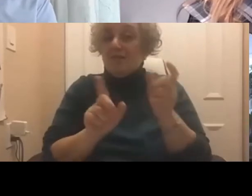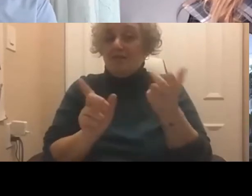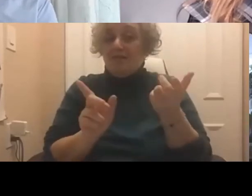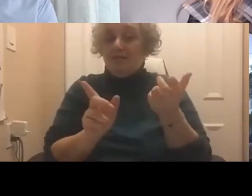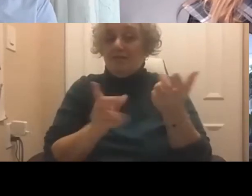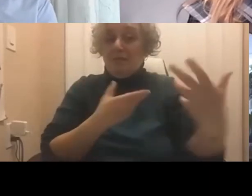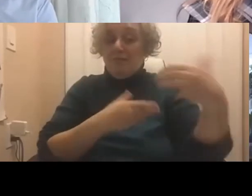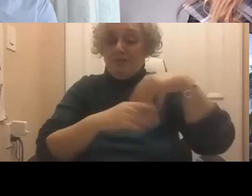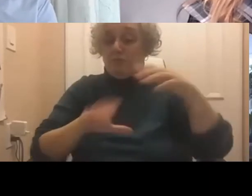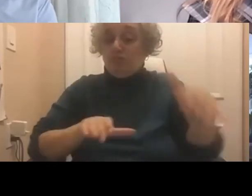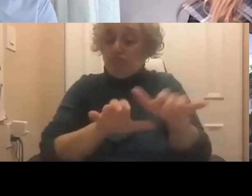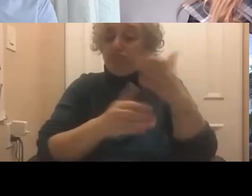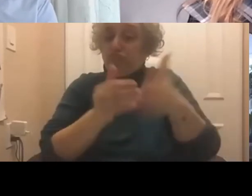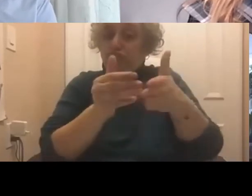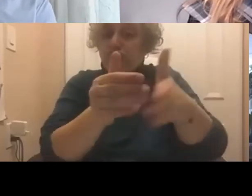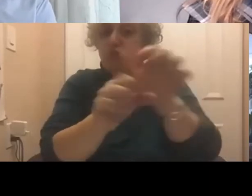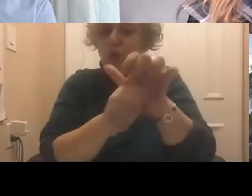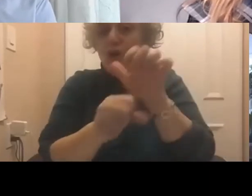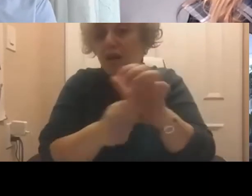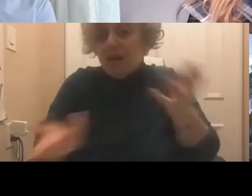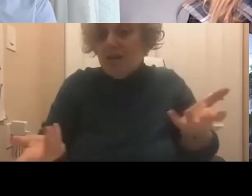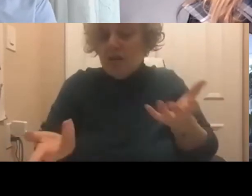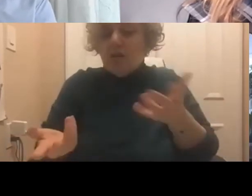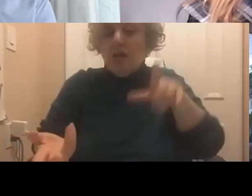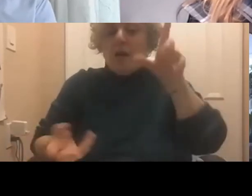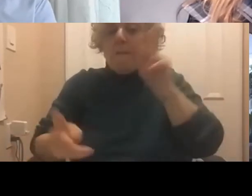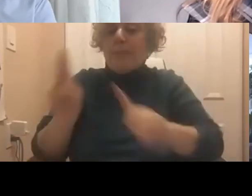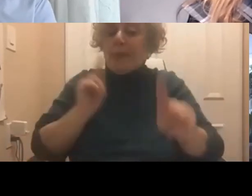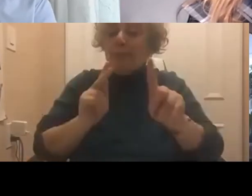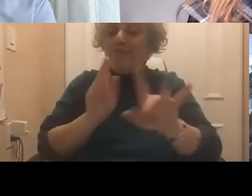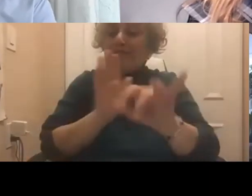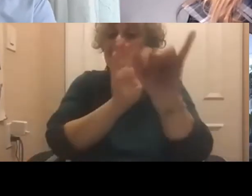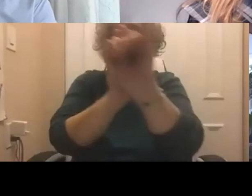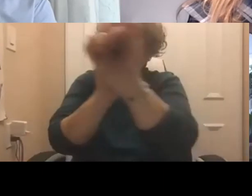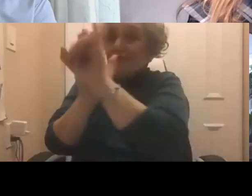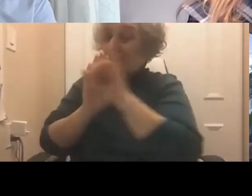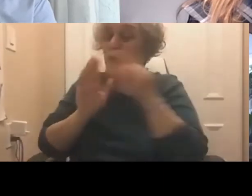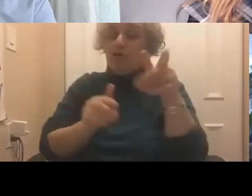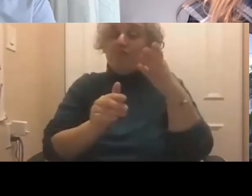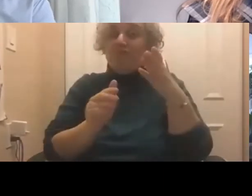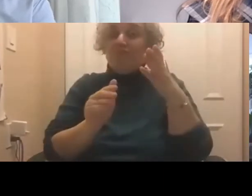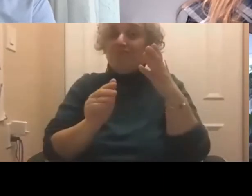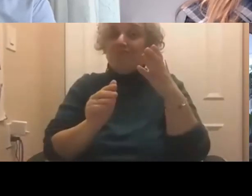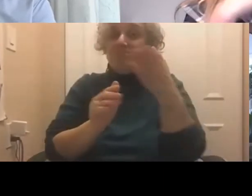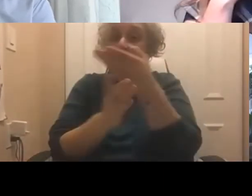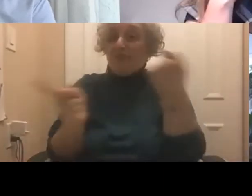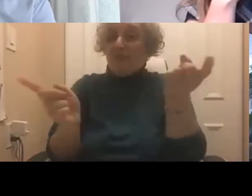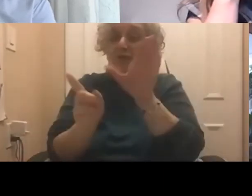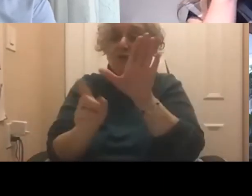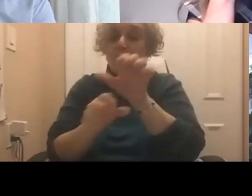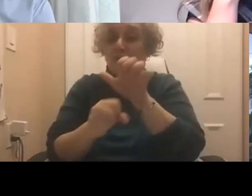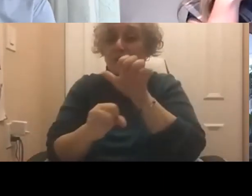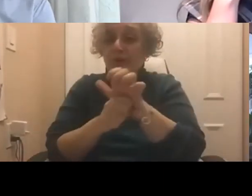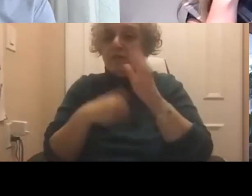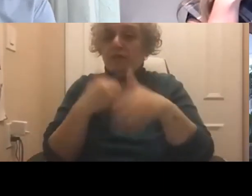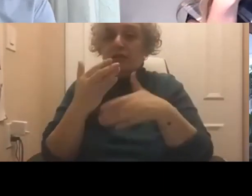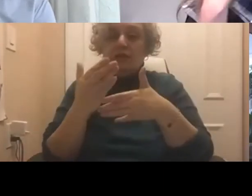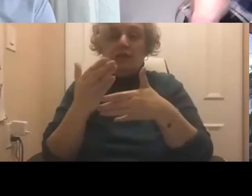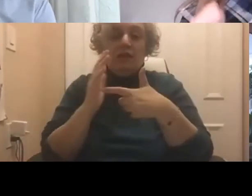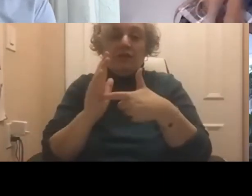productive. And so people have to define their own productivity approaches. It's almost like coming up with an employment